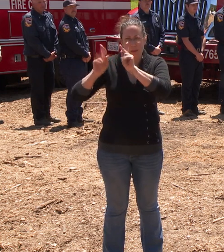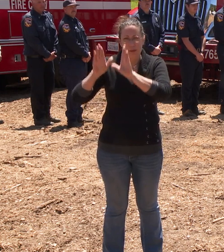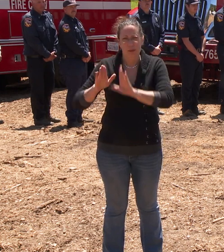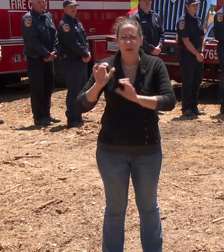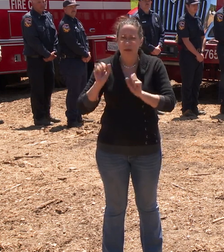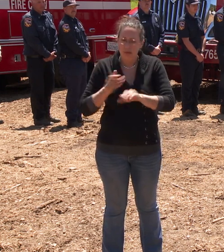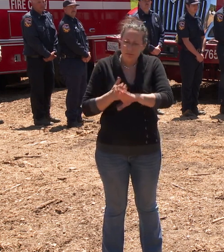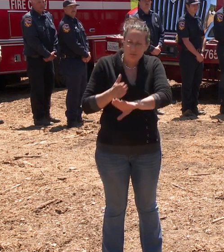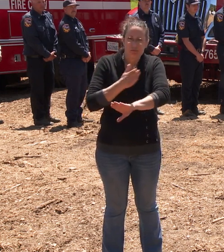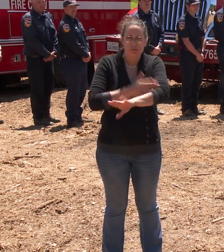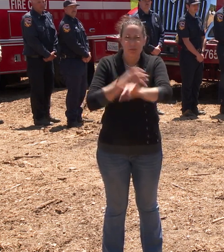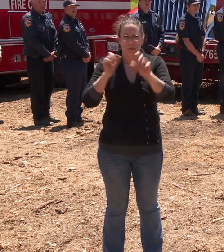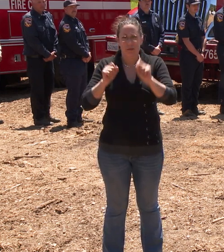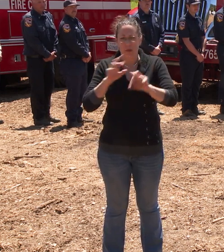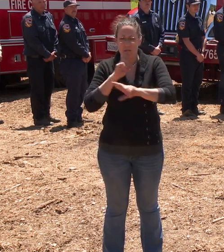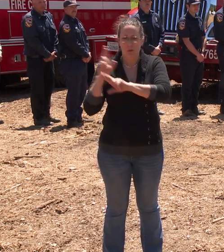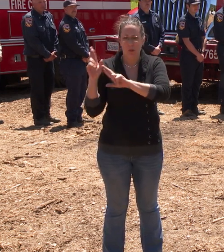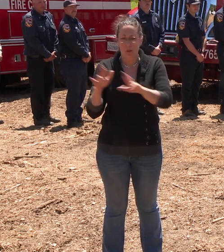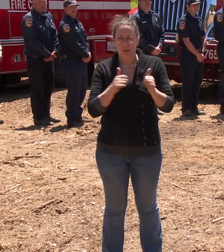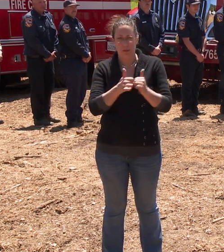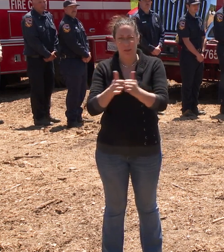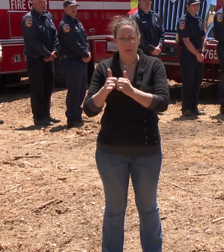ability to respond together.